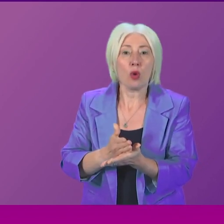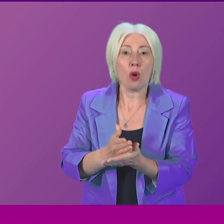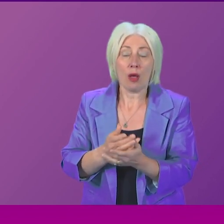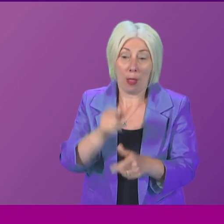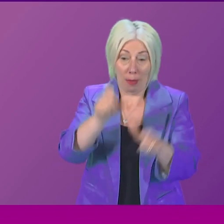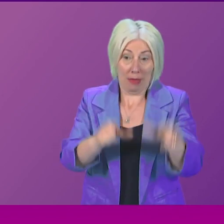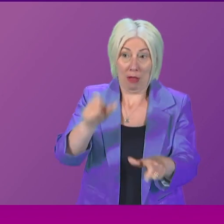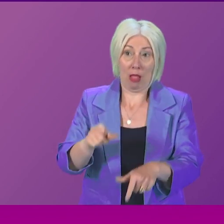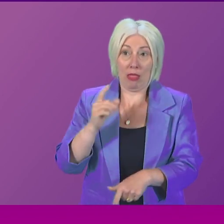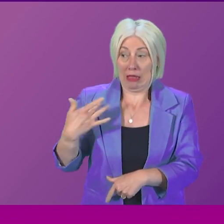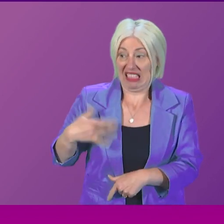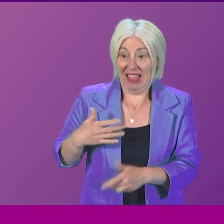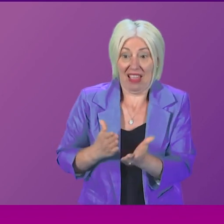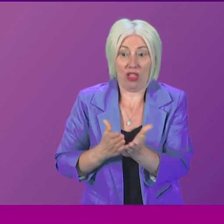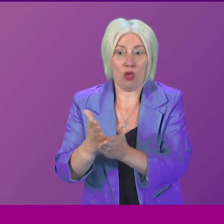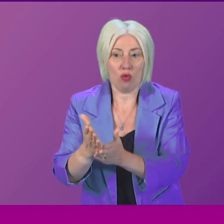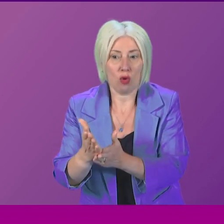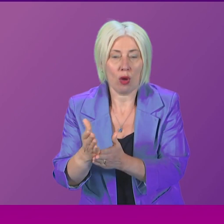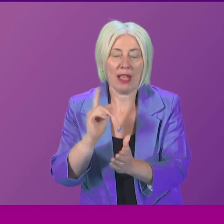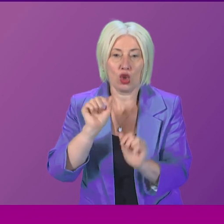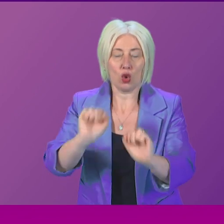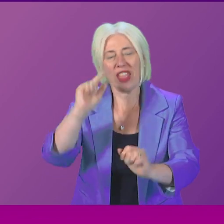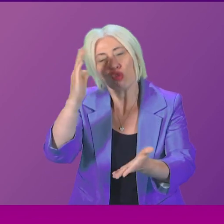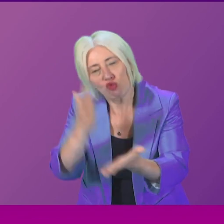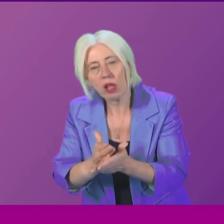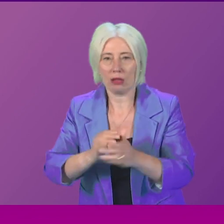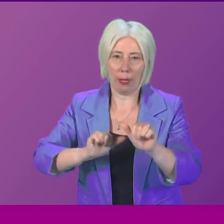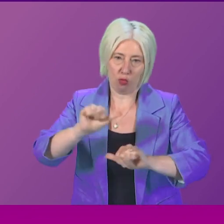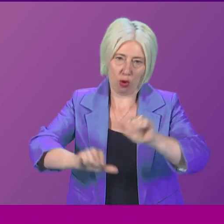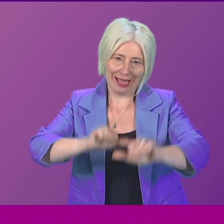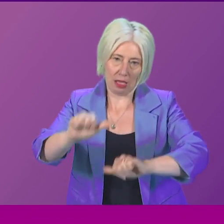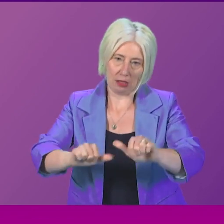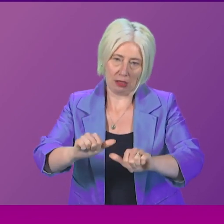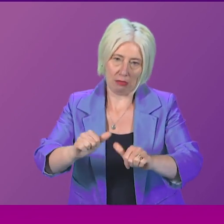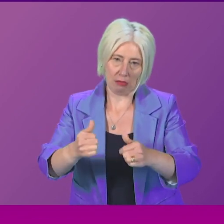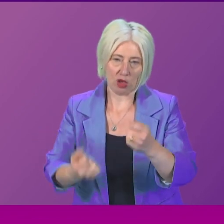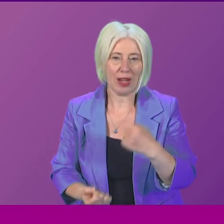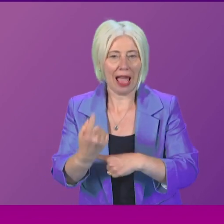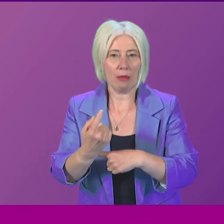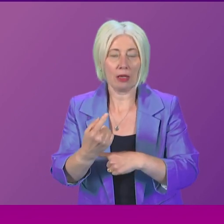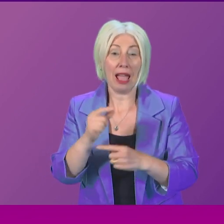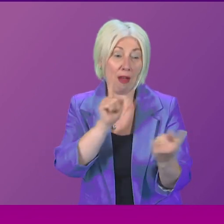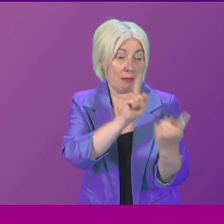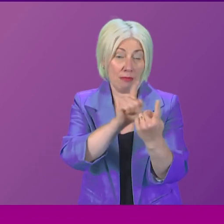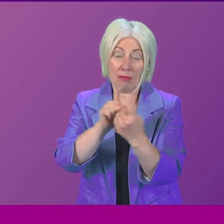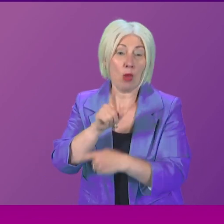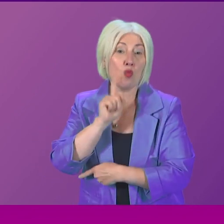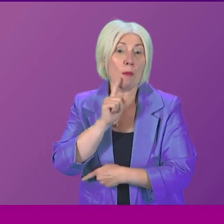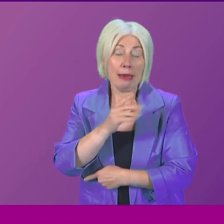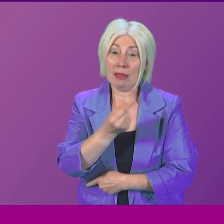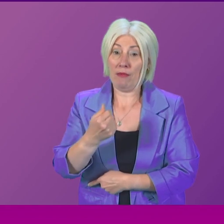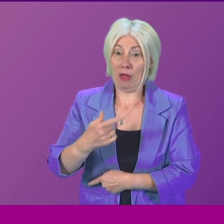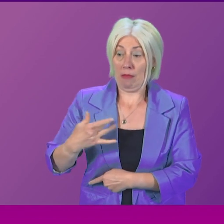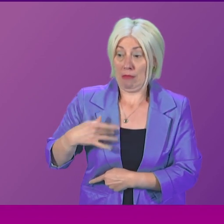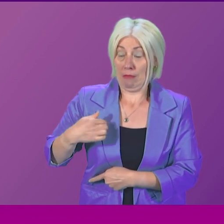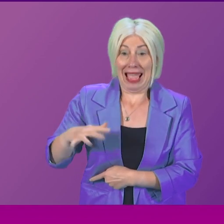survivors in these cases trust in the processes that we're bringing forward. And I've met many women, some of them constituents of mine,